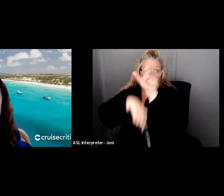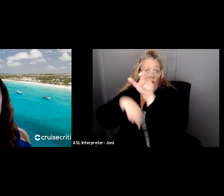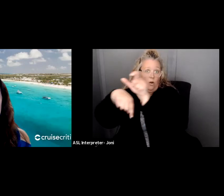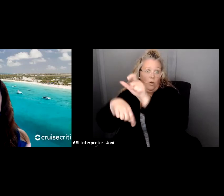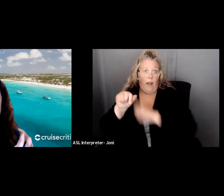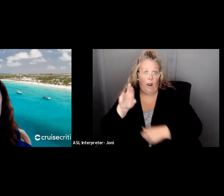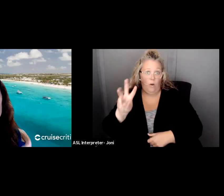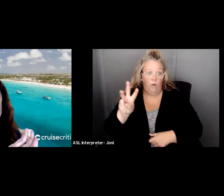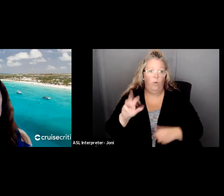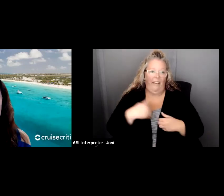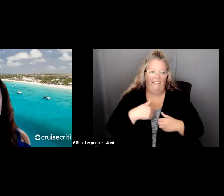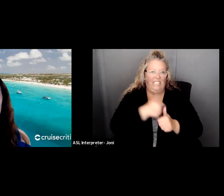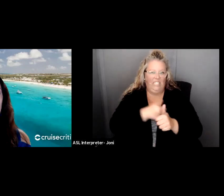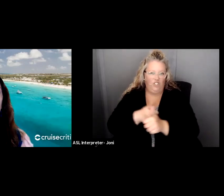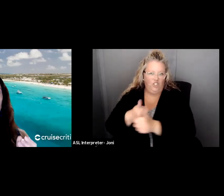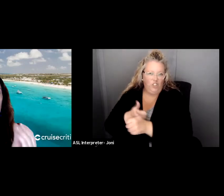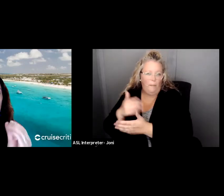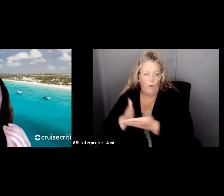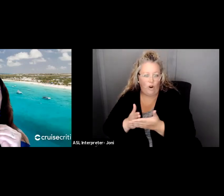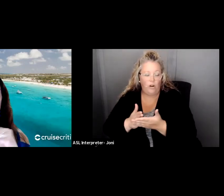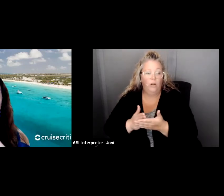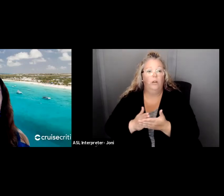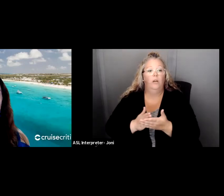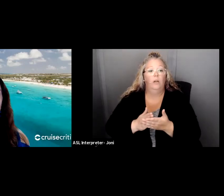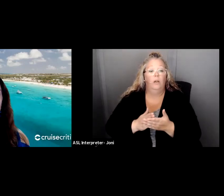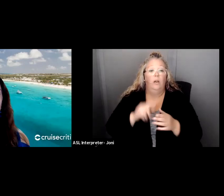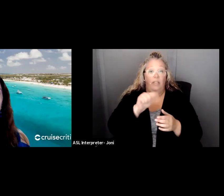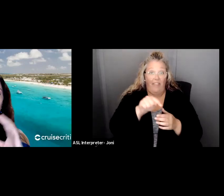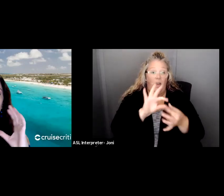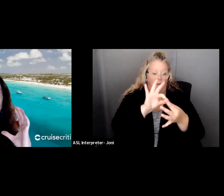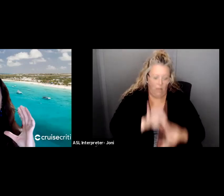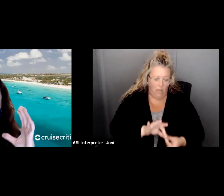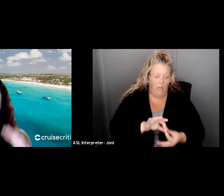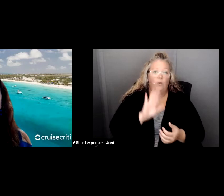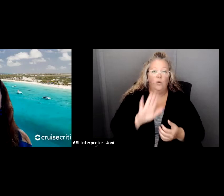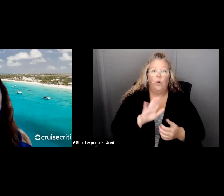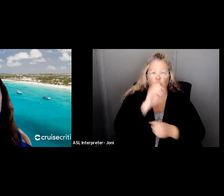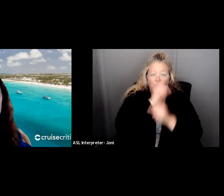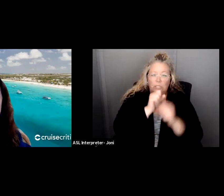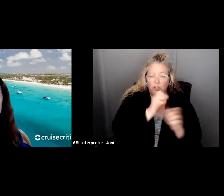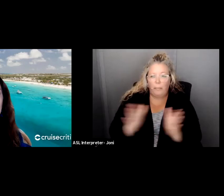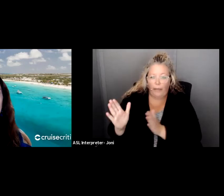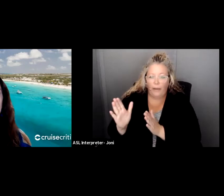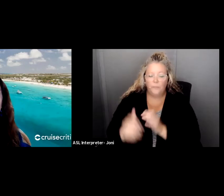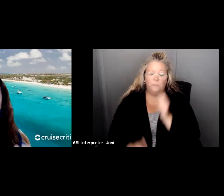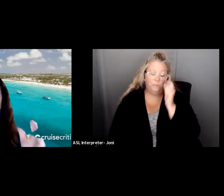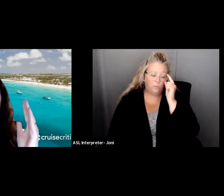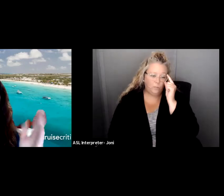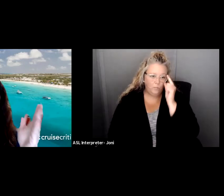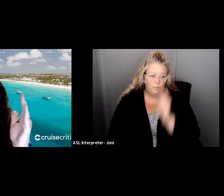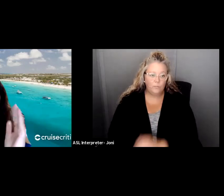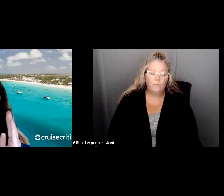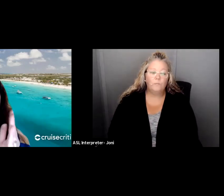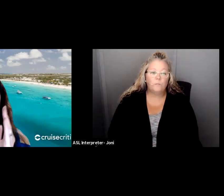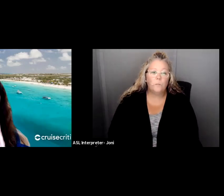for each part of the process lead to your strategic plan. So in order to get to the strategic plan, you